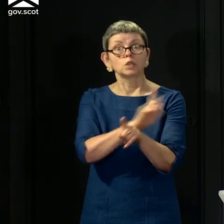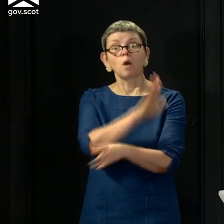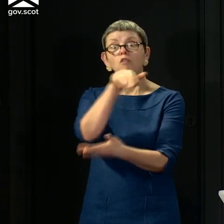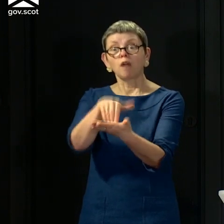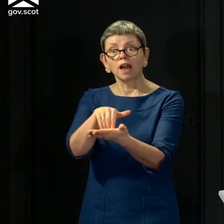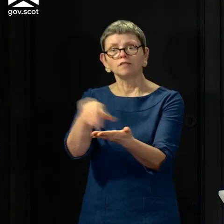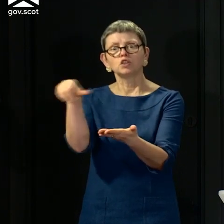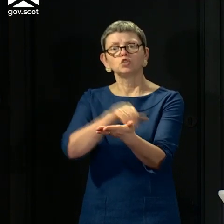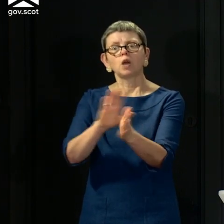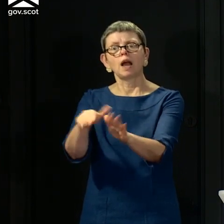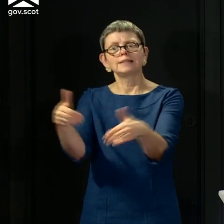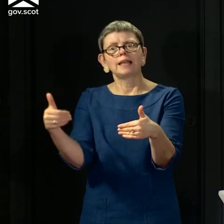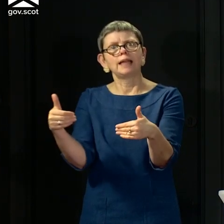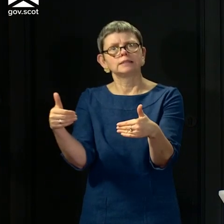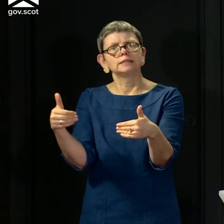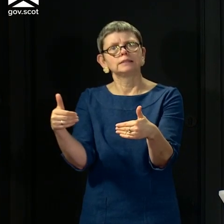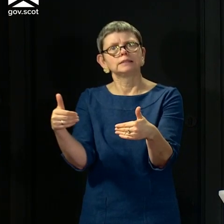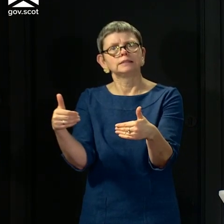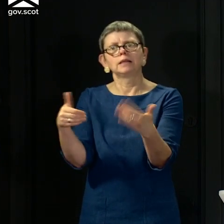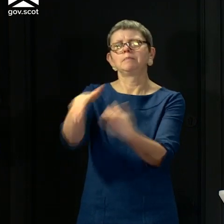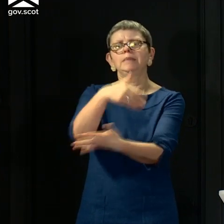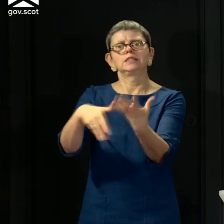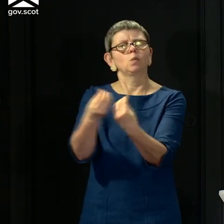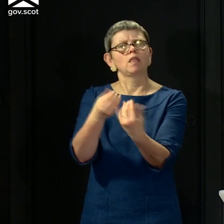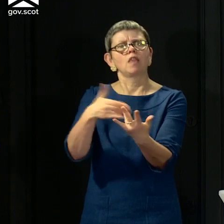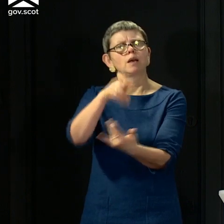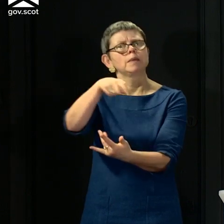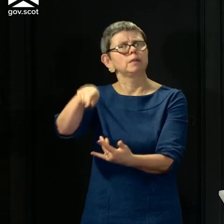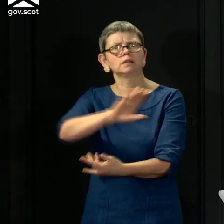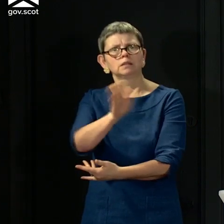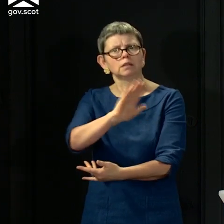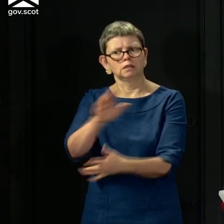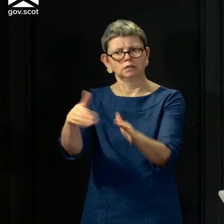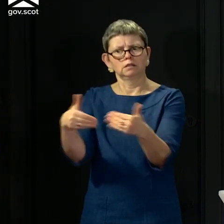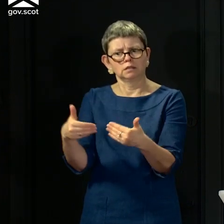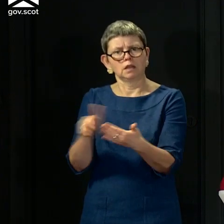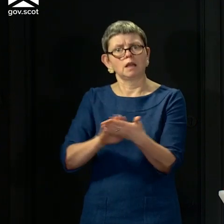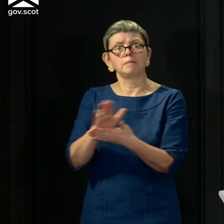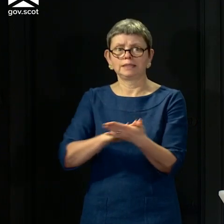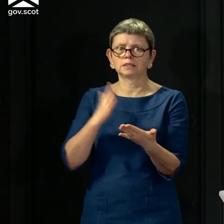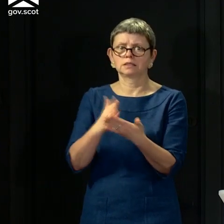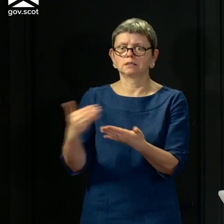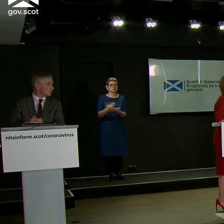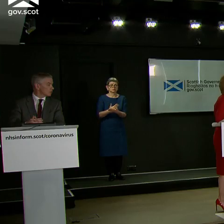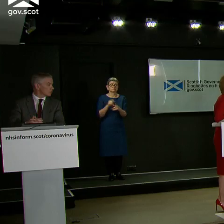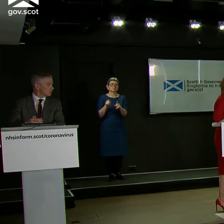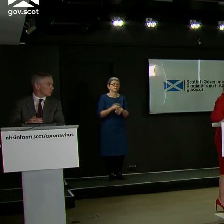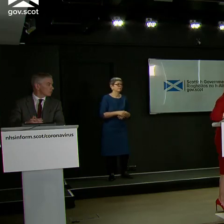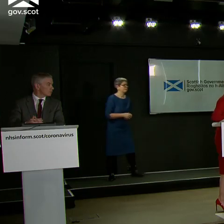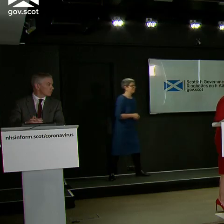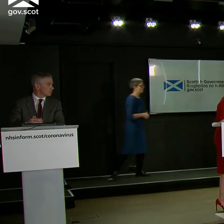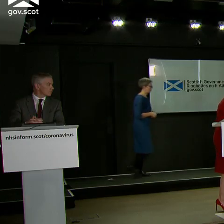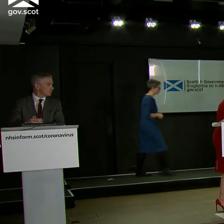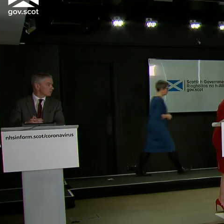so that there is a double protection there, or a protection while somebody is waiting for a test result. Jean, do want to say more about that?